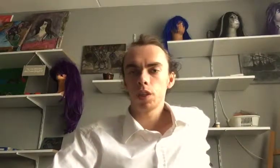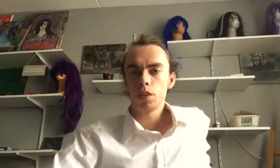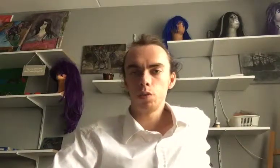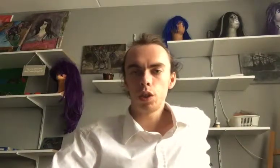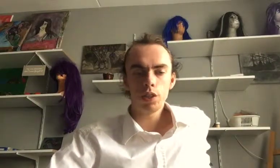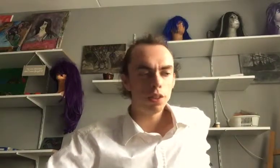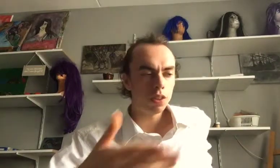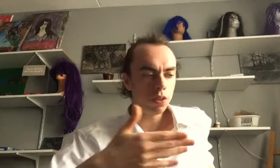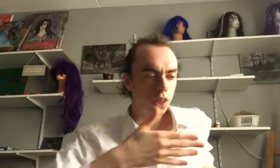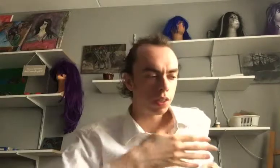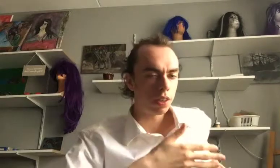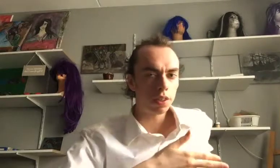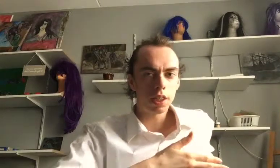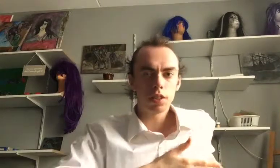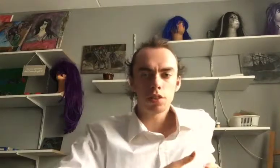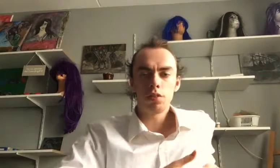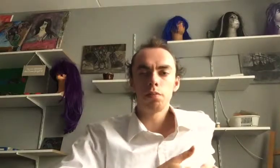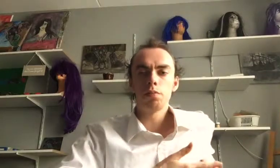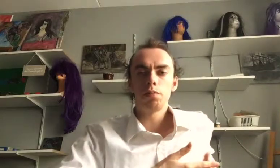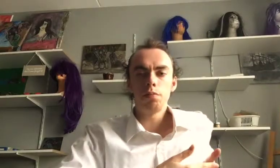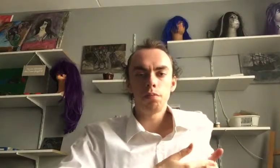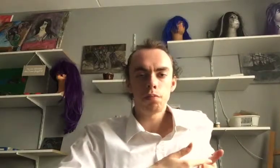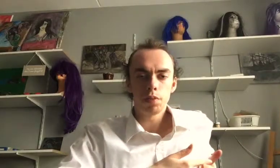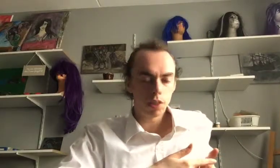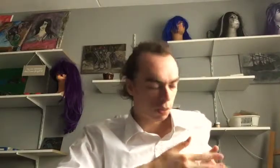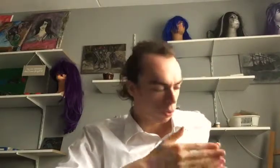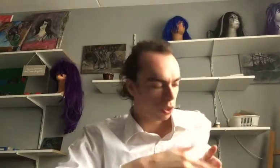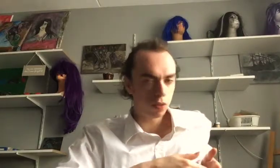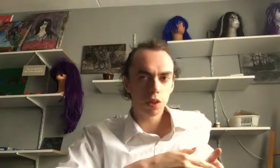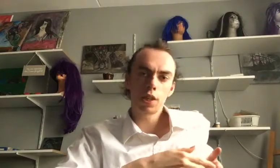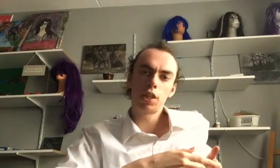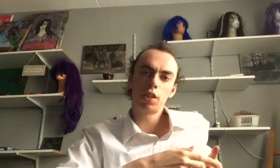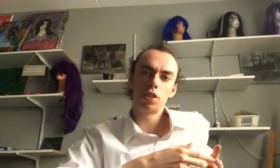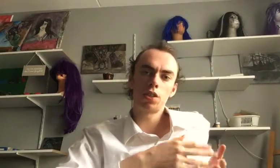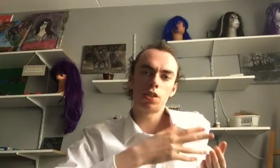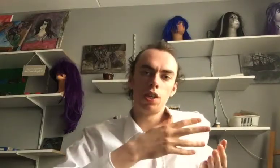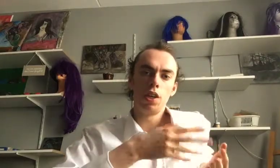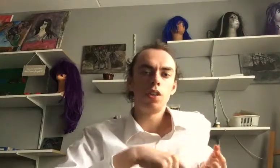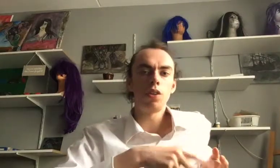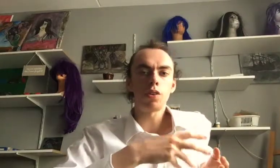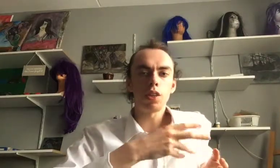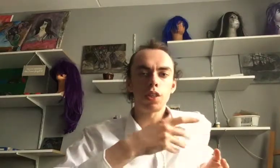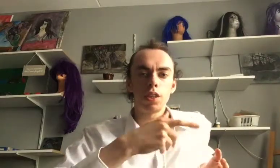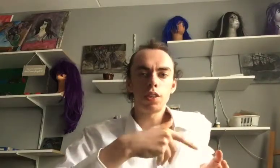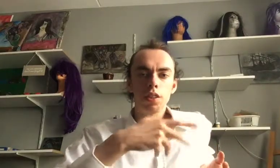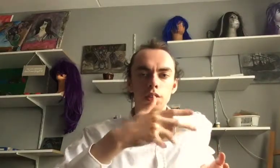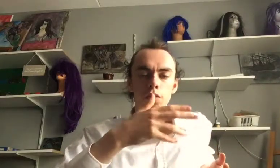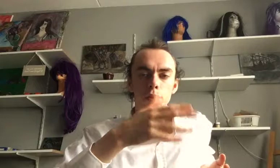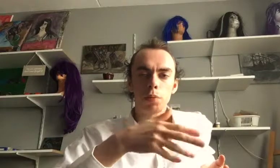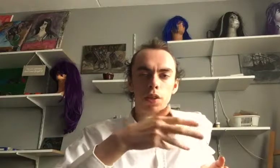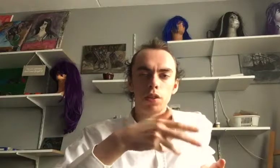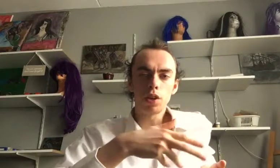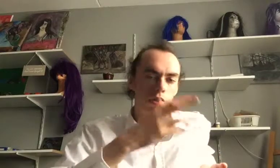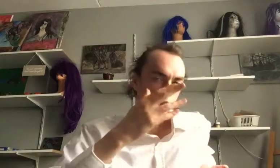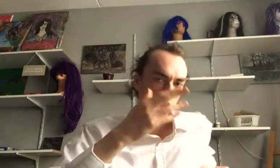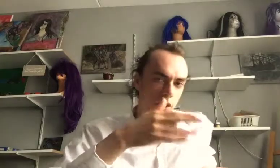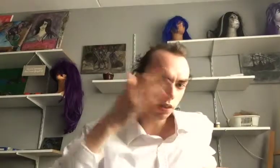When you get cancer, in most of the cases, your acidity of your body goes higher